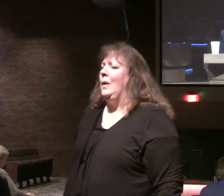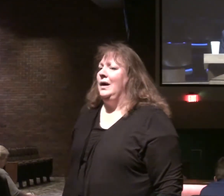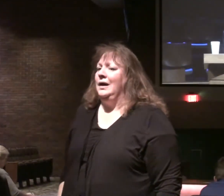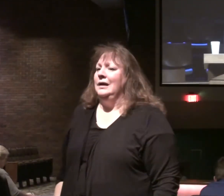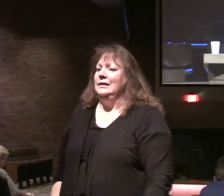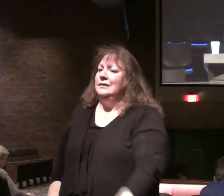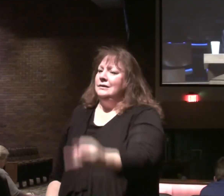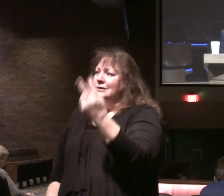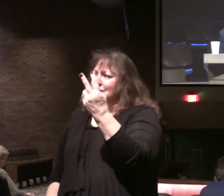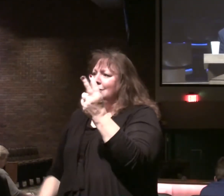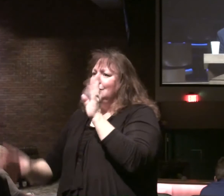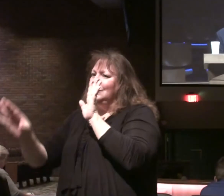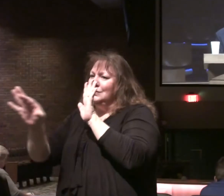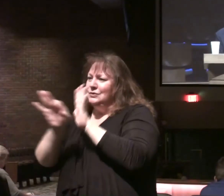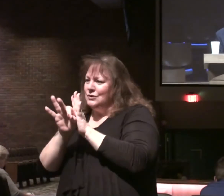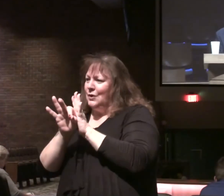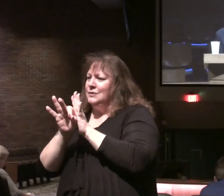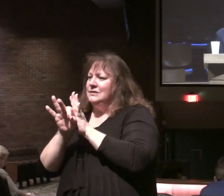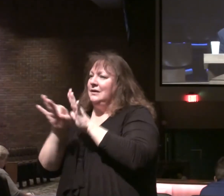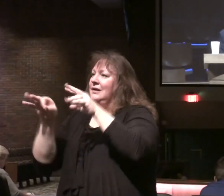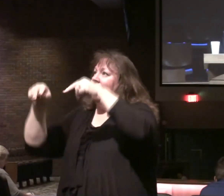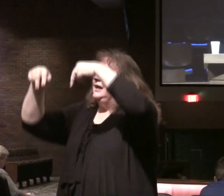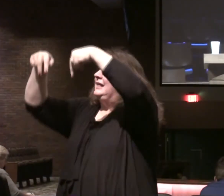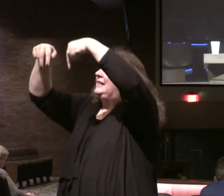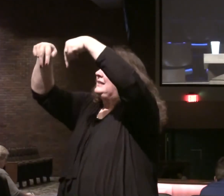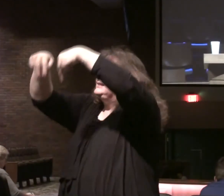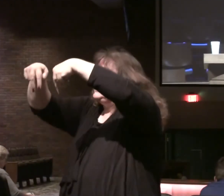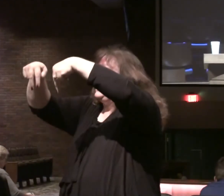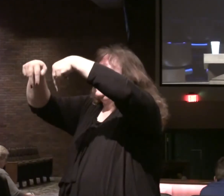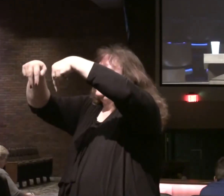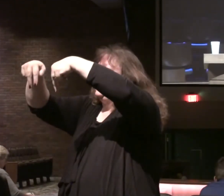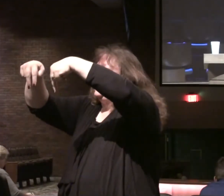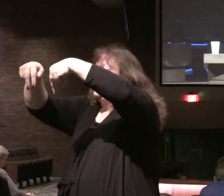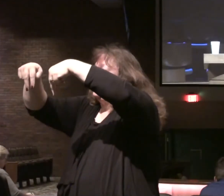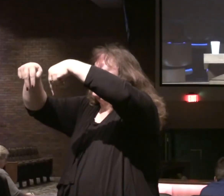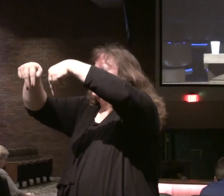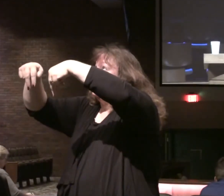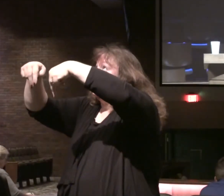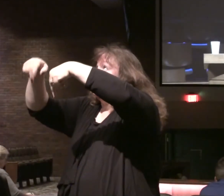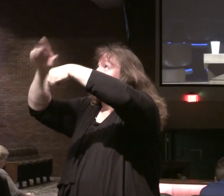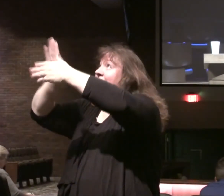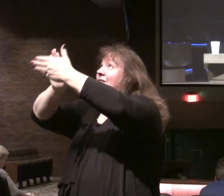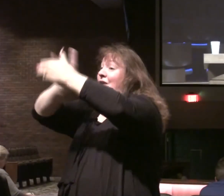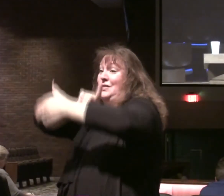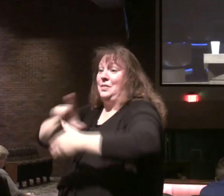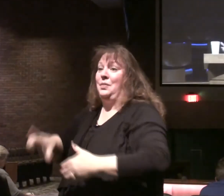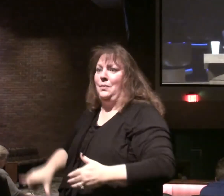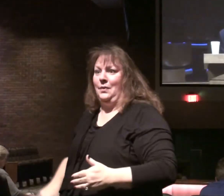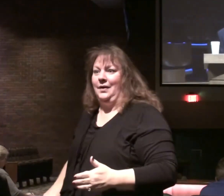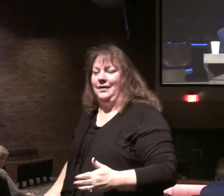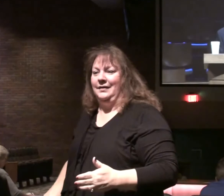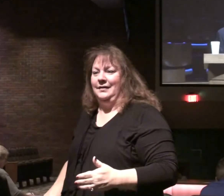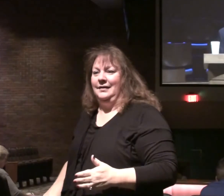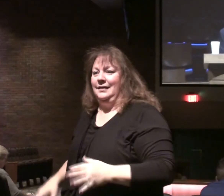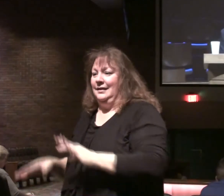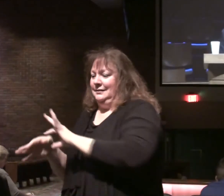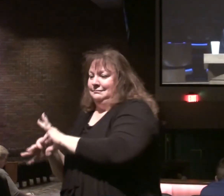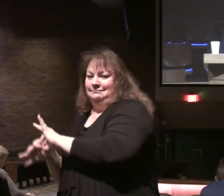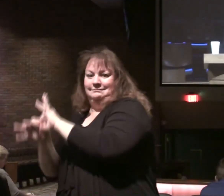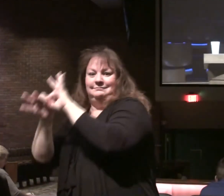two anointed ones. Who are standing by the Lord of the whole earth. That's the reference we have.